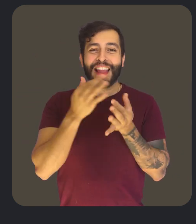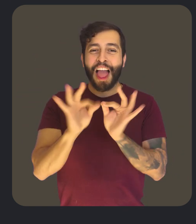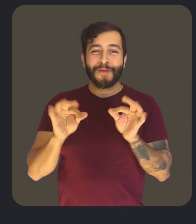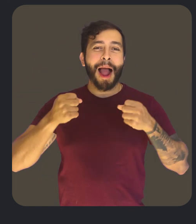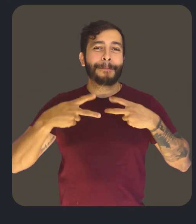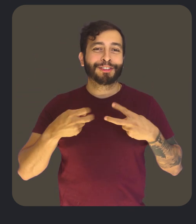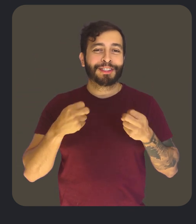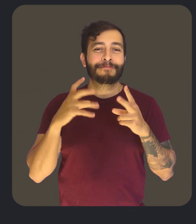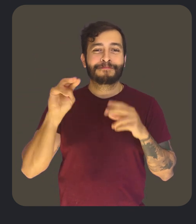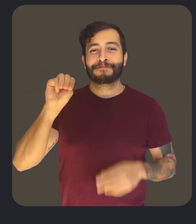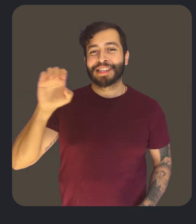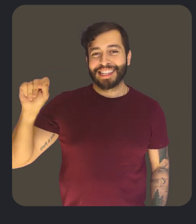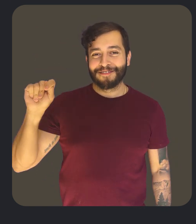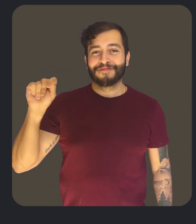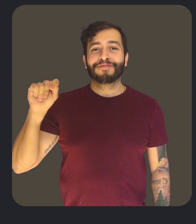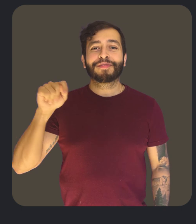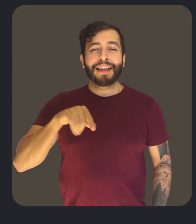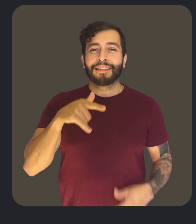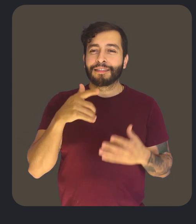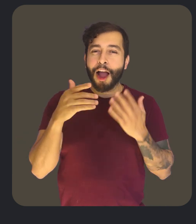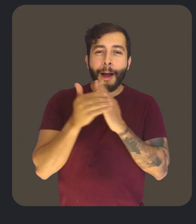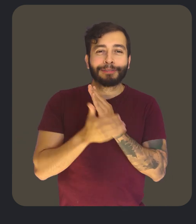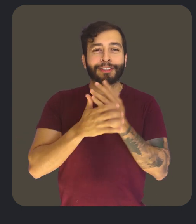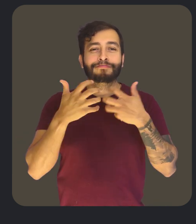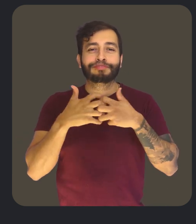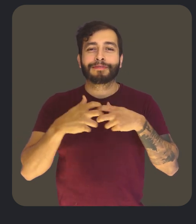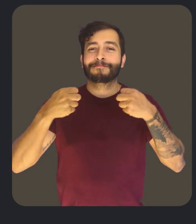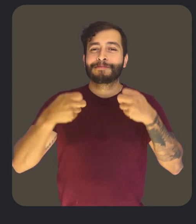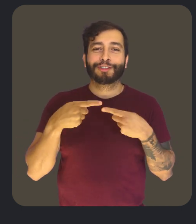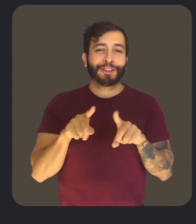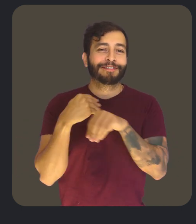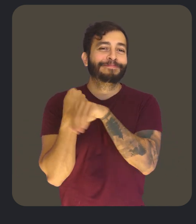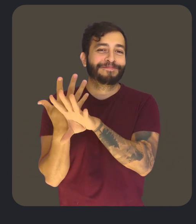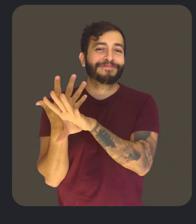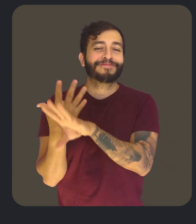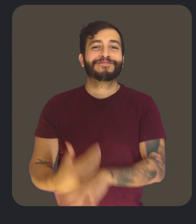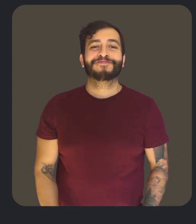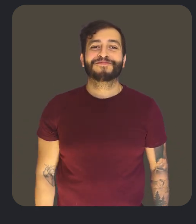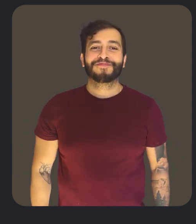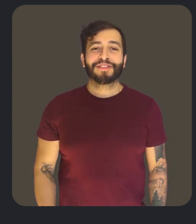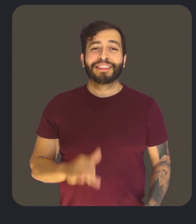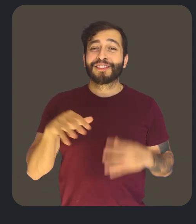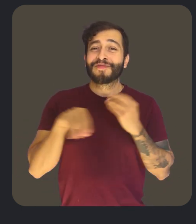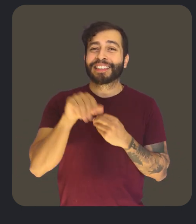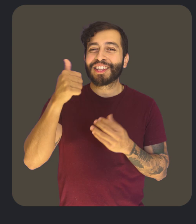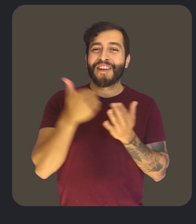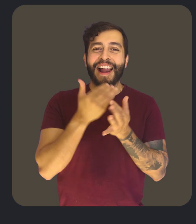31 new languages to Captions in Meet, our feature that provides automated captions during meetings. And we've added 10